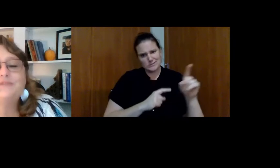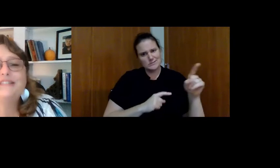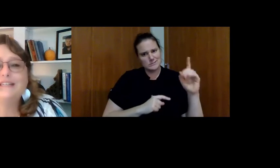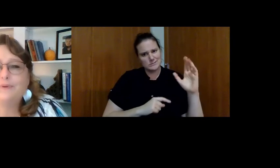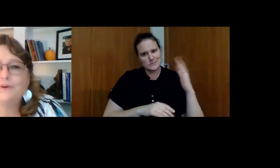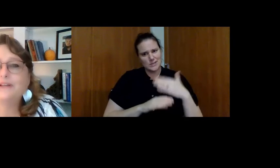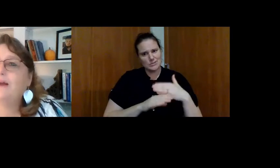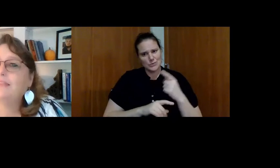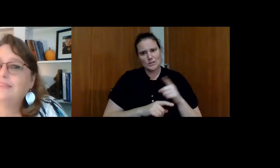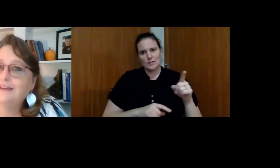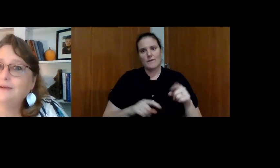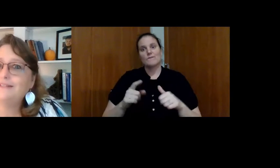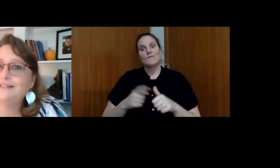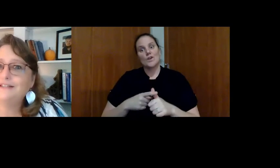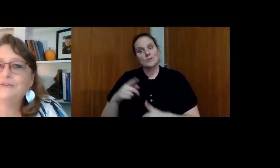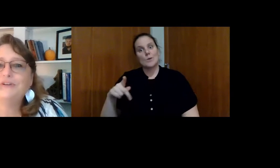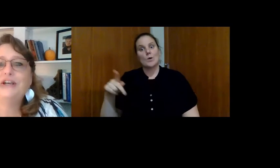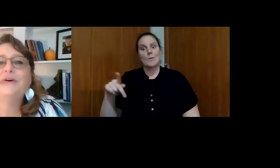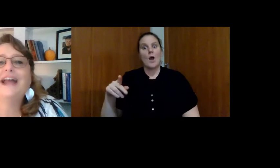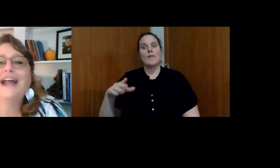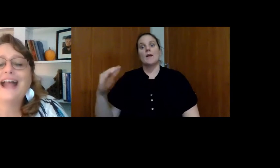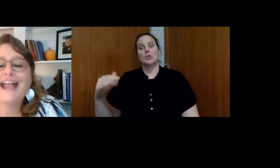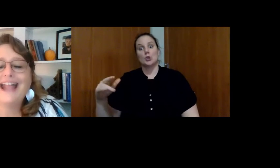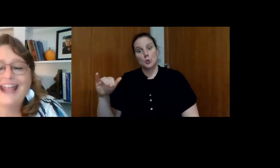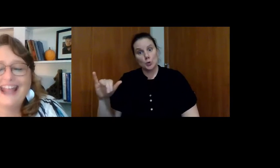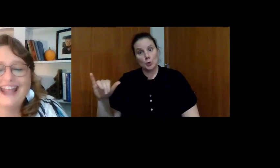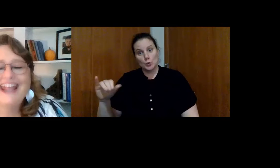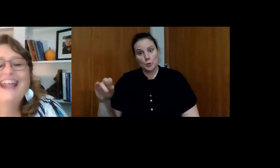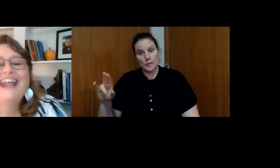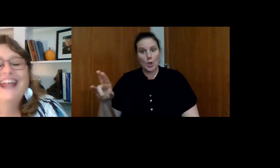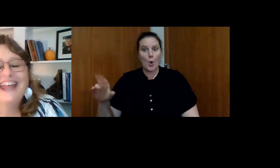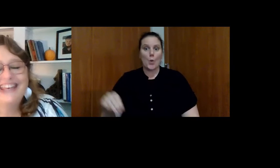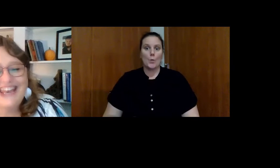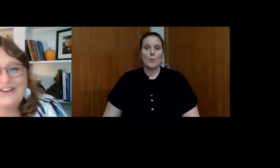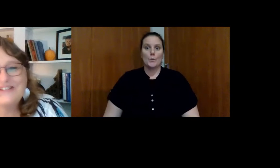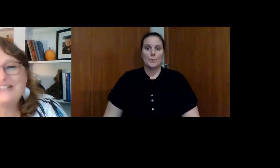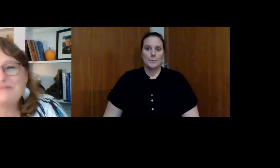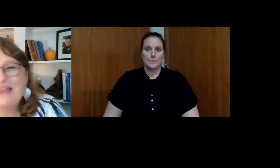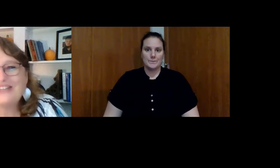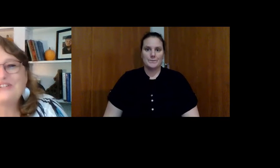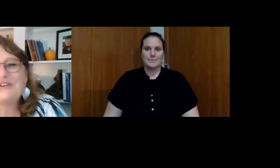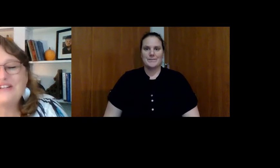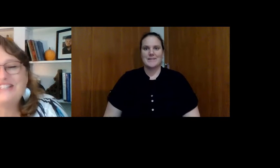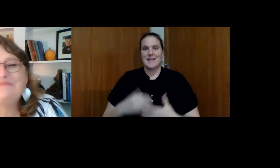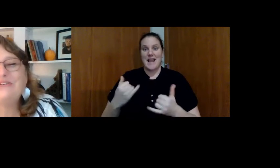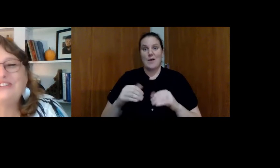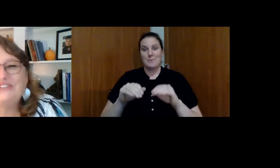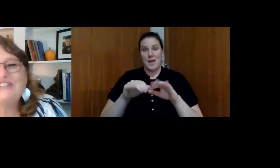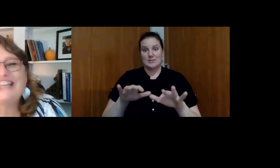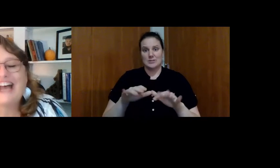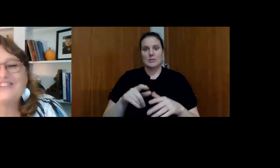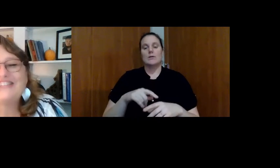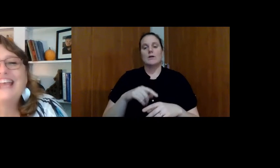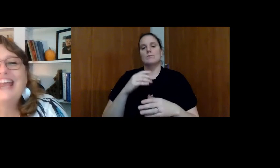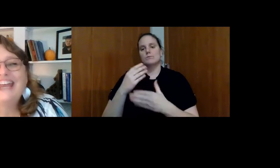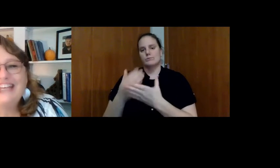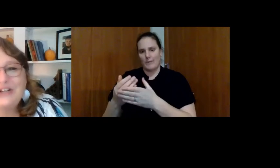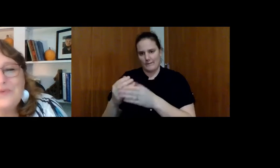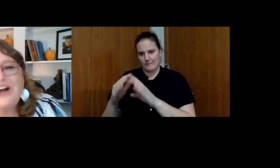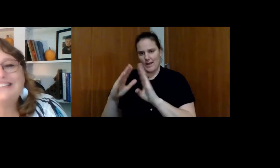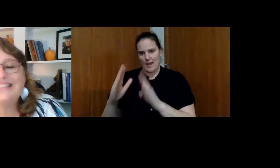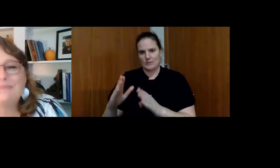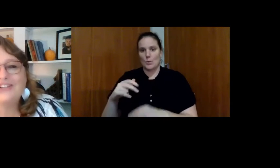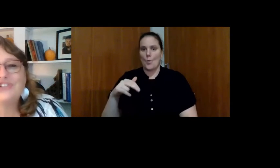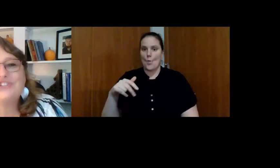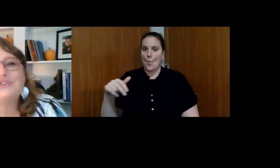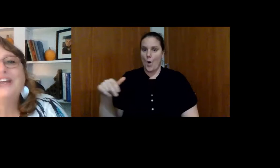First, he was into Pokemon. Then he was into Yu-Gi-Oh. And now he's into Magic. Once he moved into his house and he